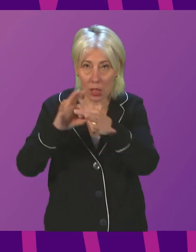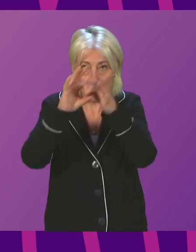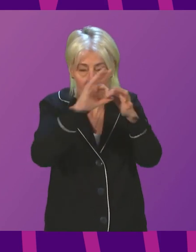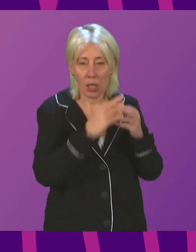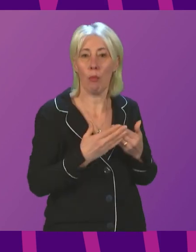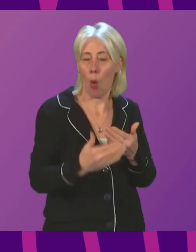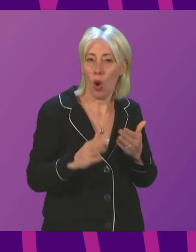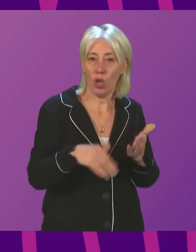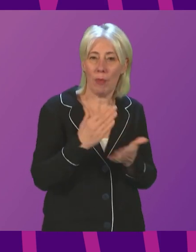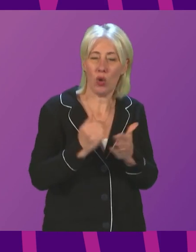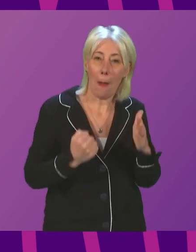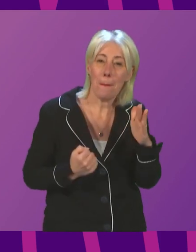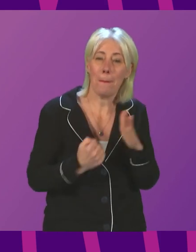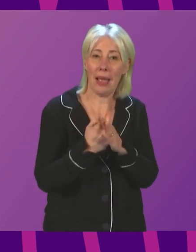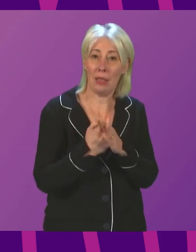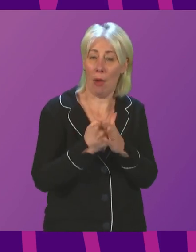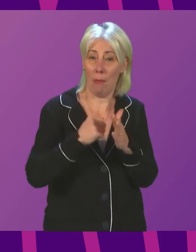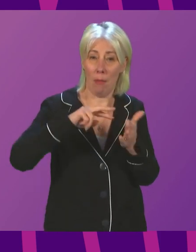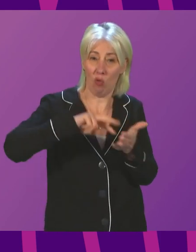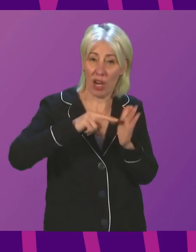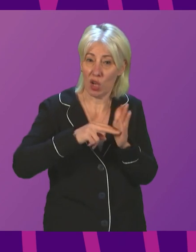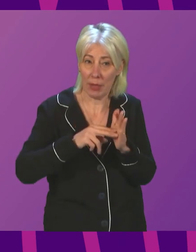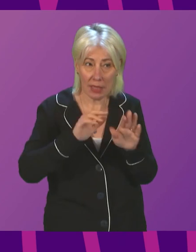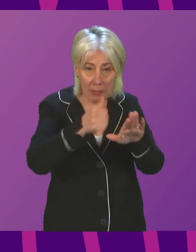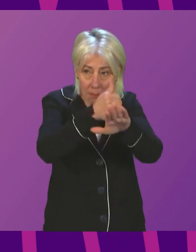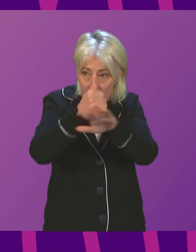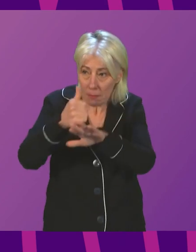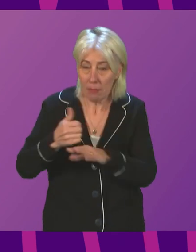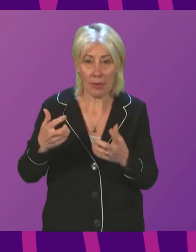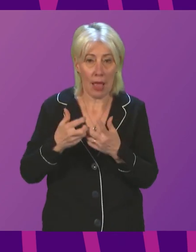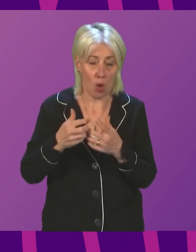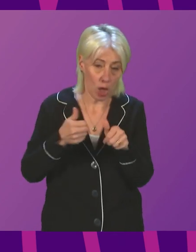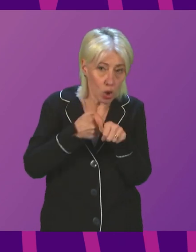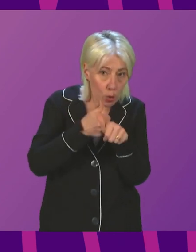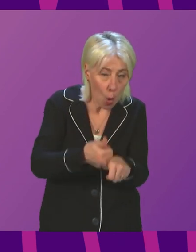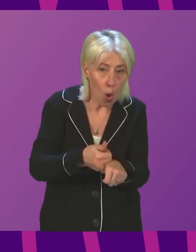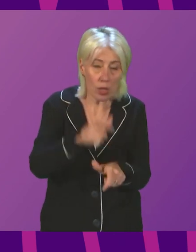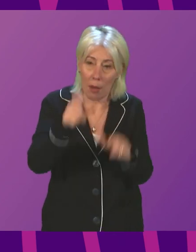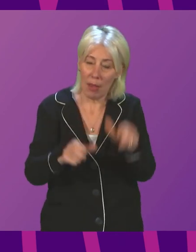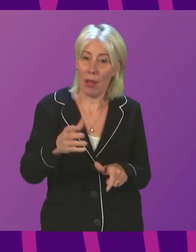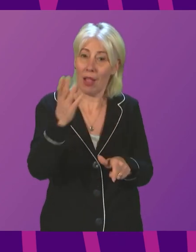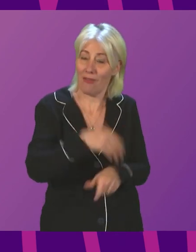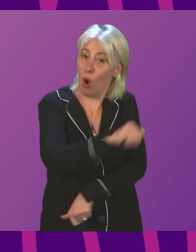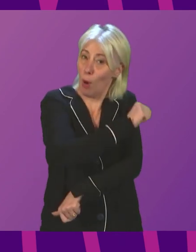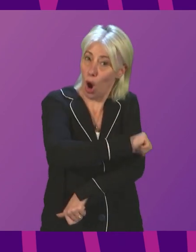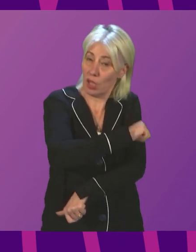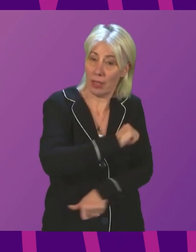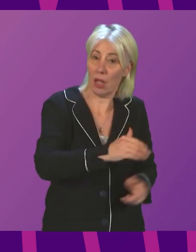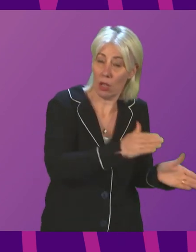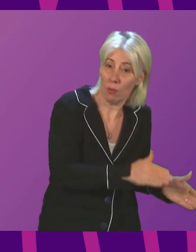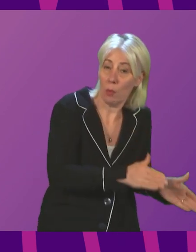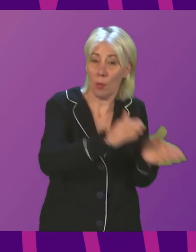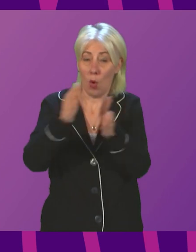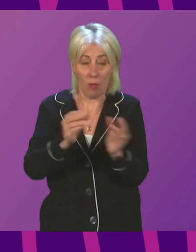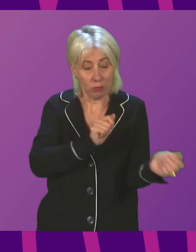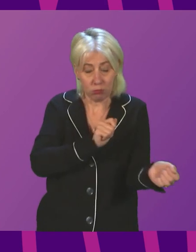got the maximum amount of arrangements in place to support the transition of individuals from hospitals to the